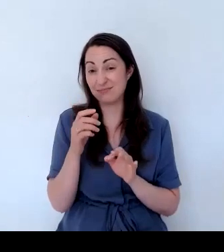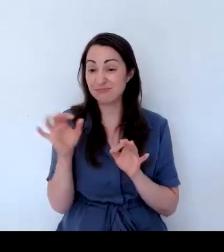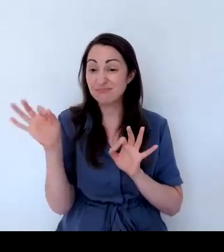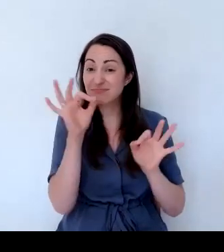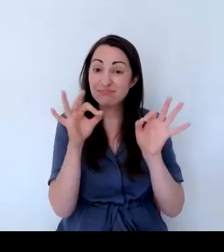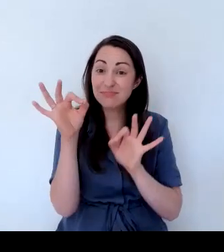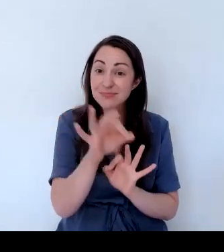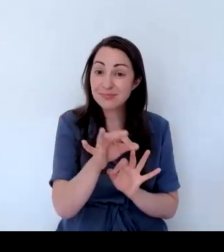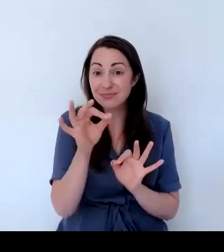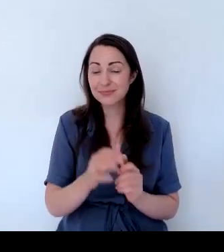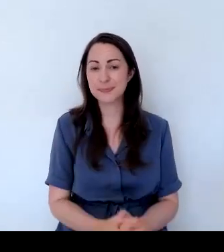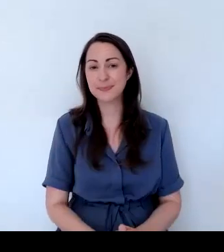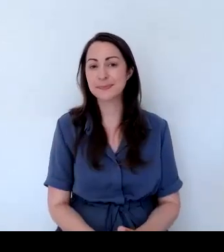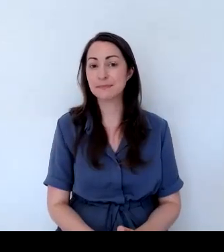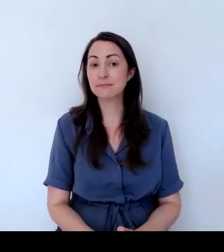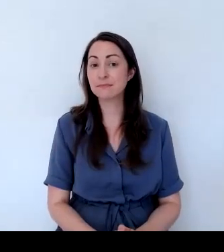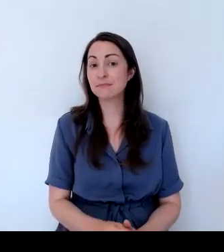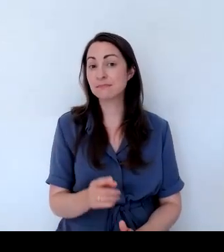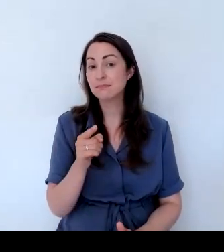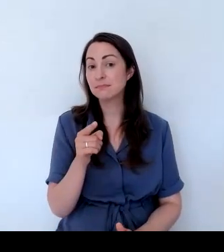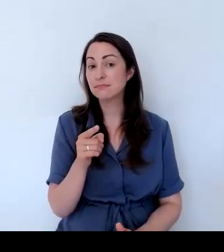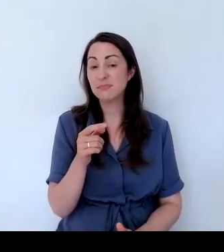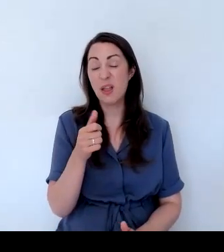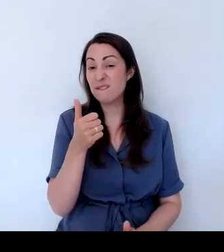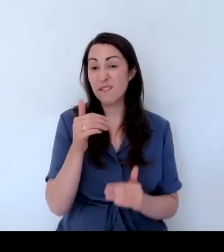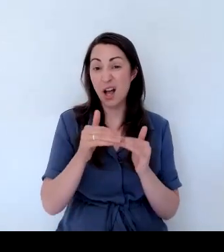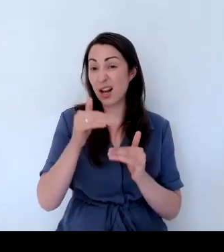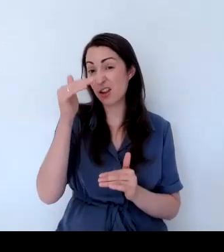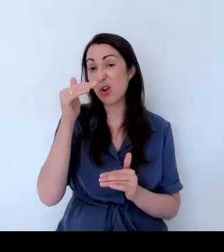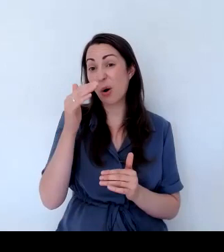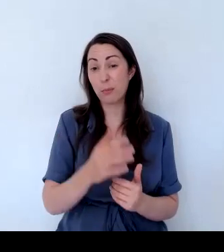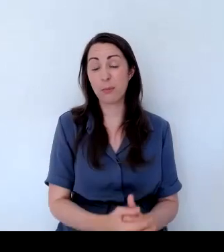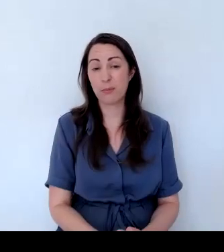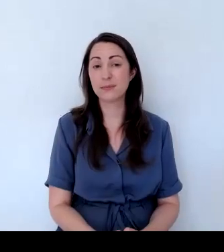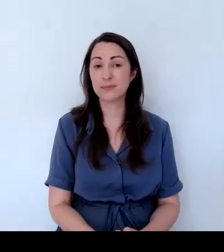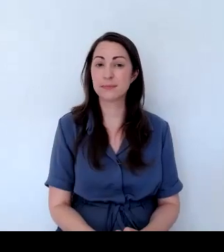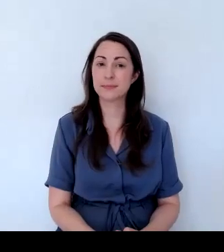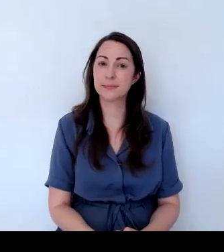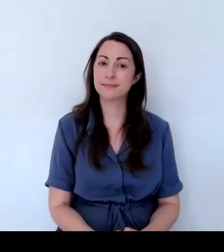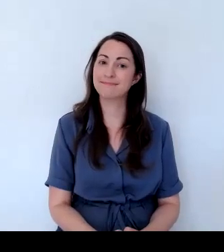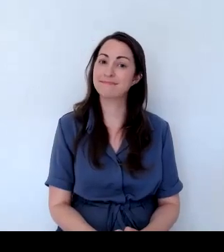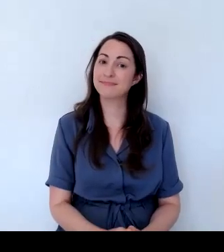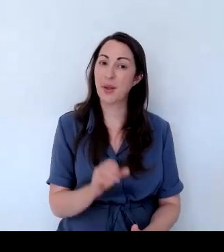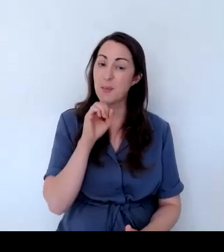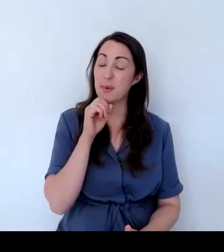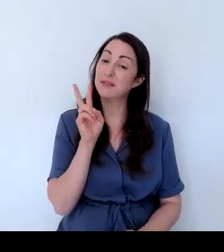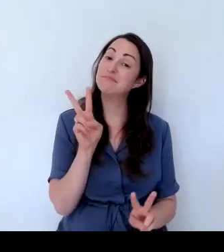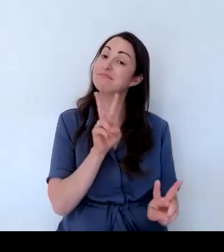would probably be fine. could probably put a couple in there and that would be quite attractive on the top of there.